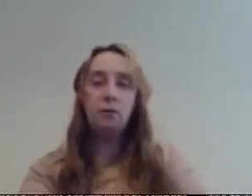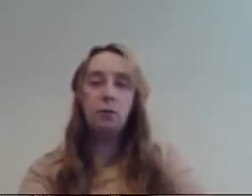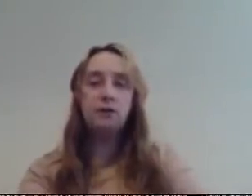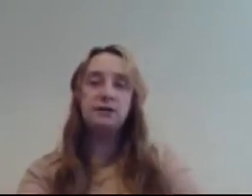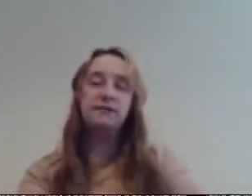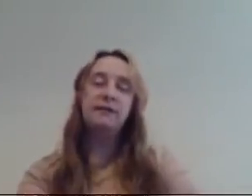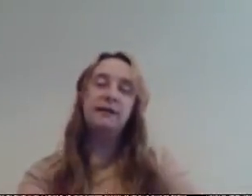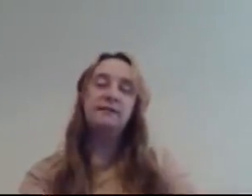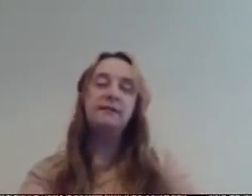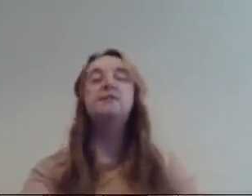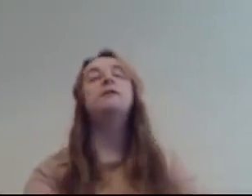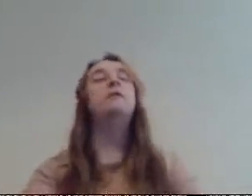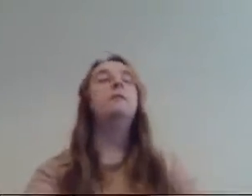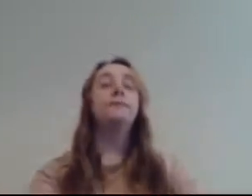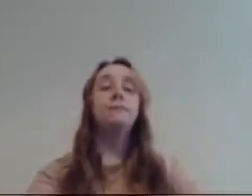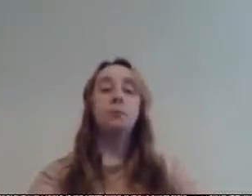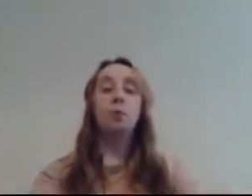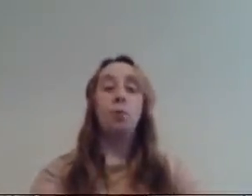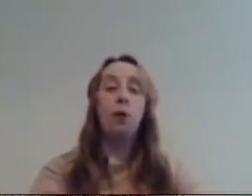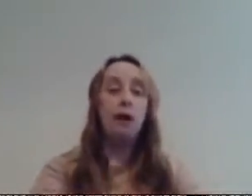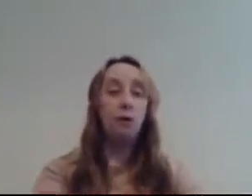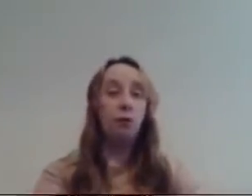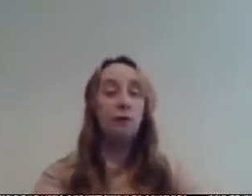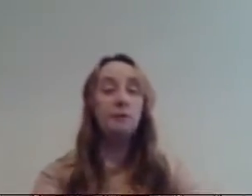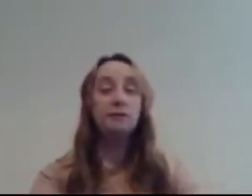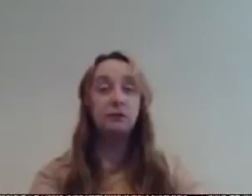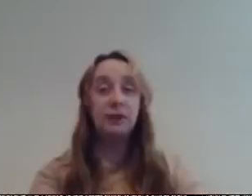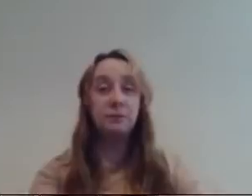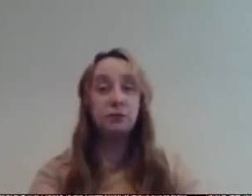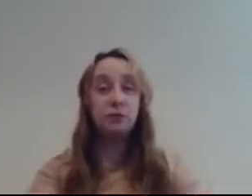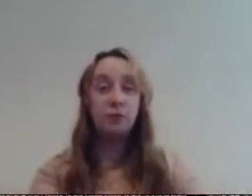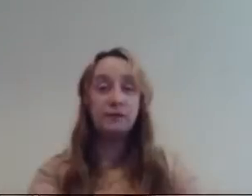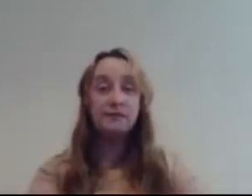which is inherited wow that was a good episode it was